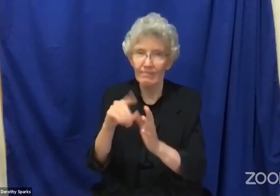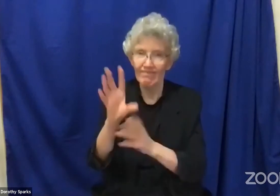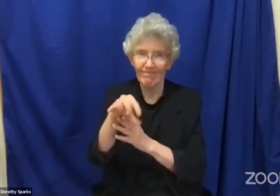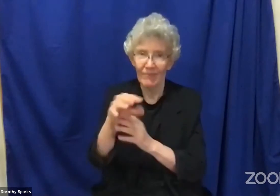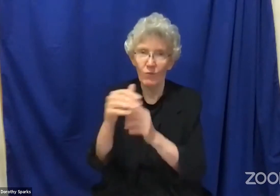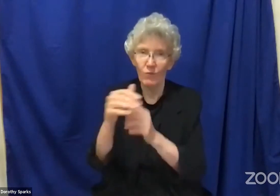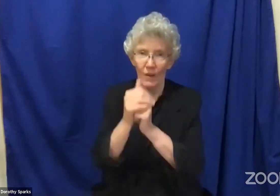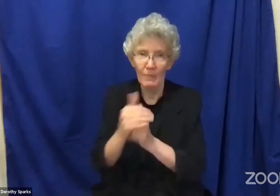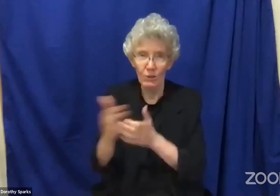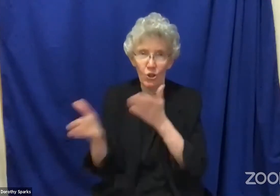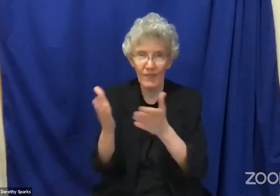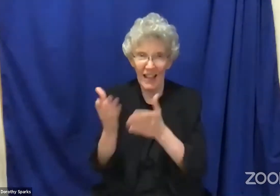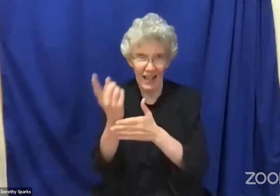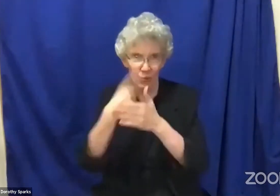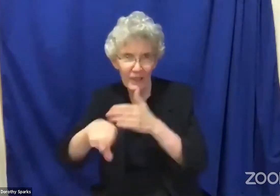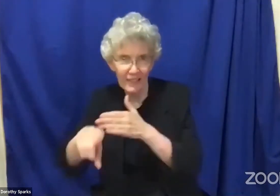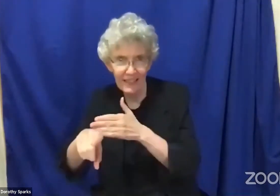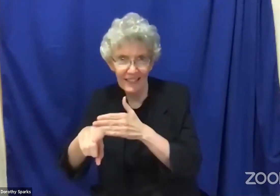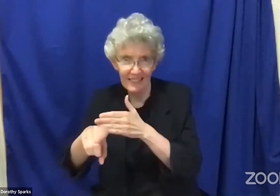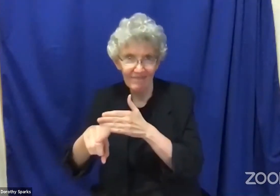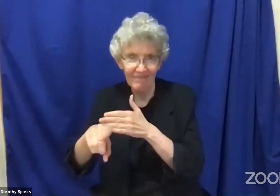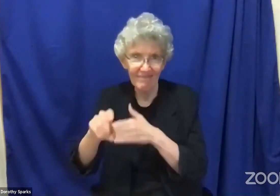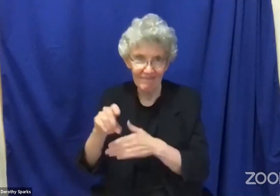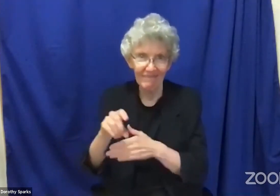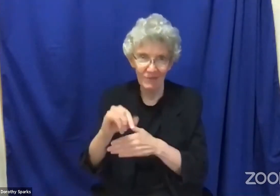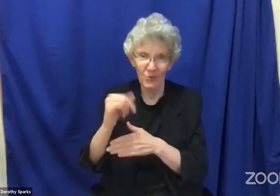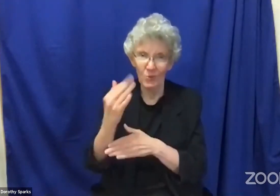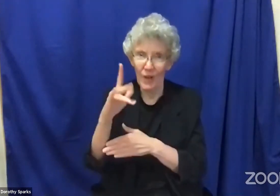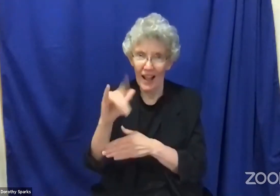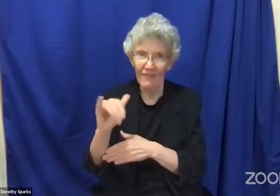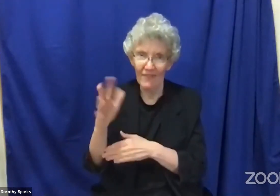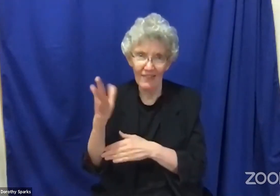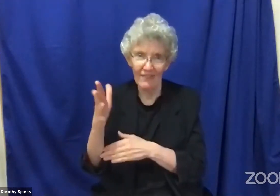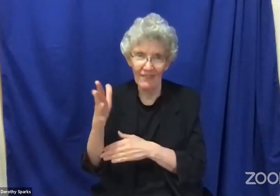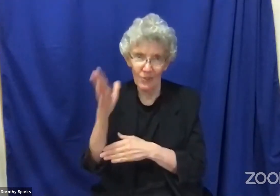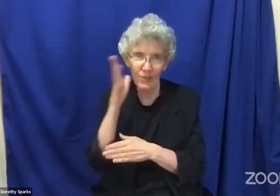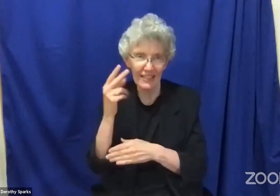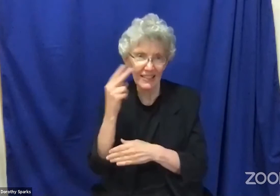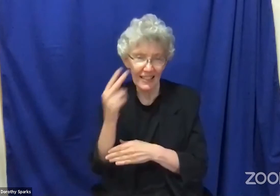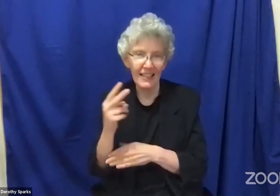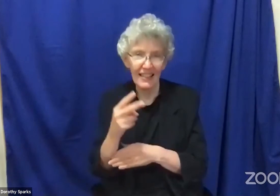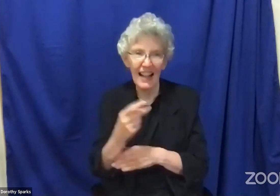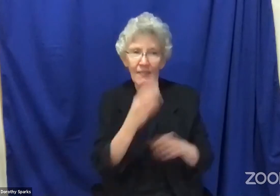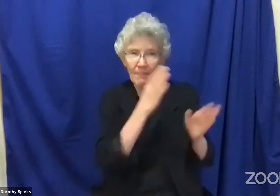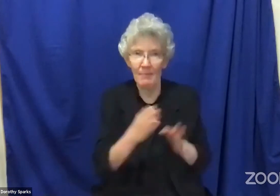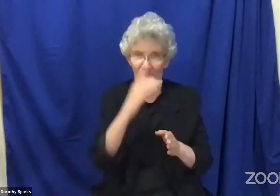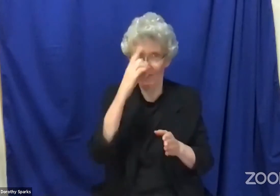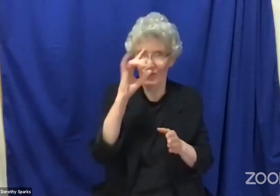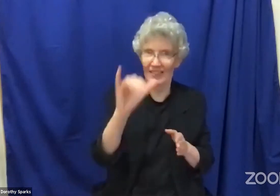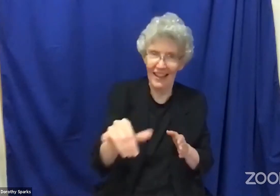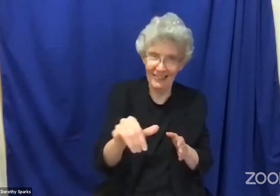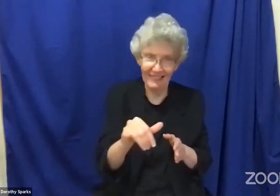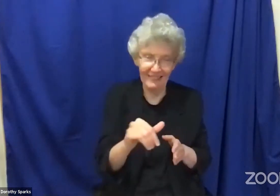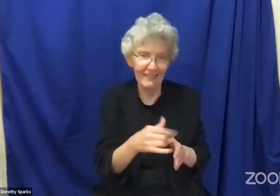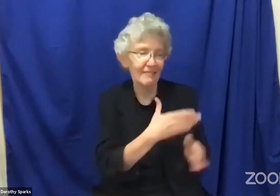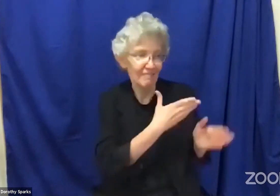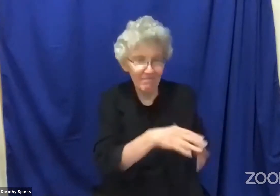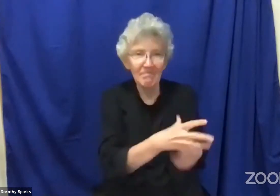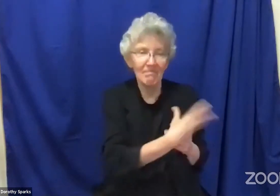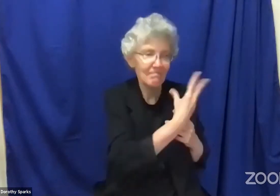to prepare for the service that you will see next week on July 5th. So you will see that